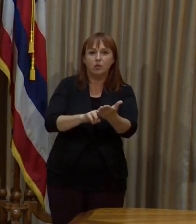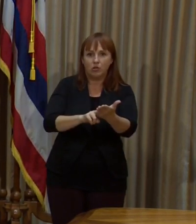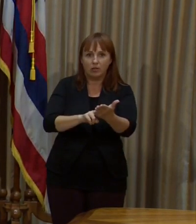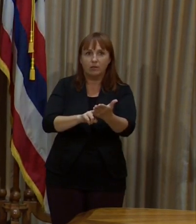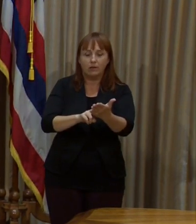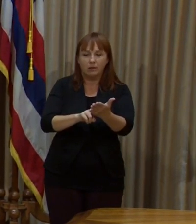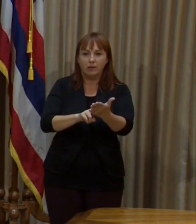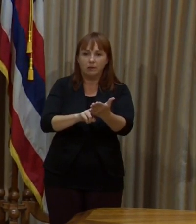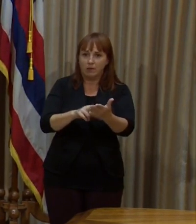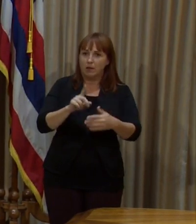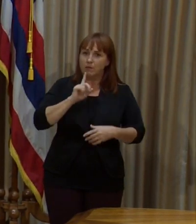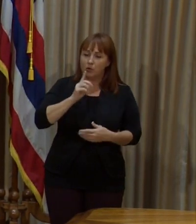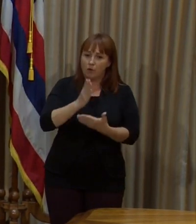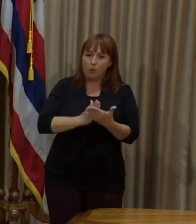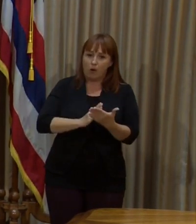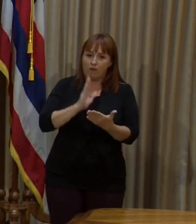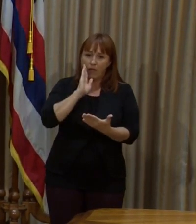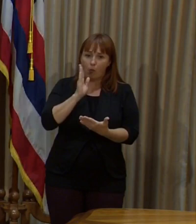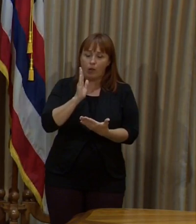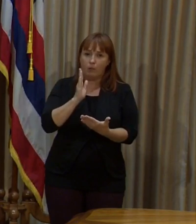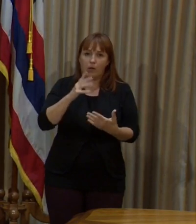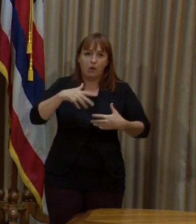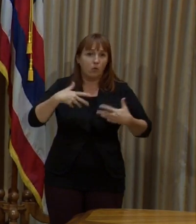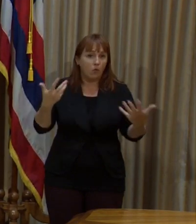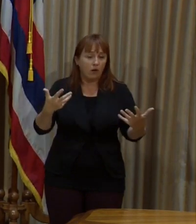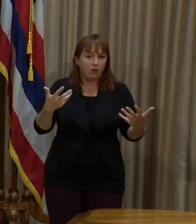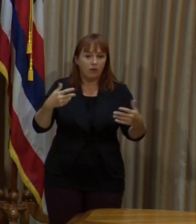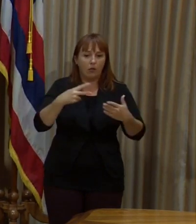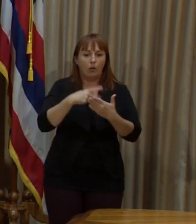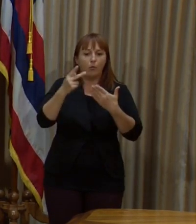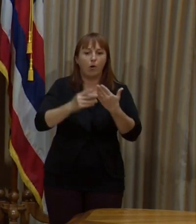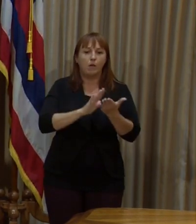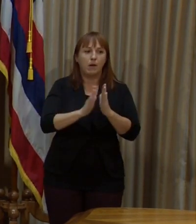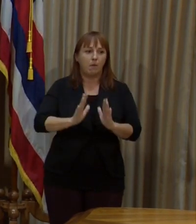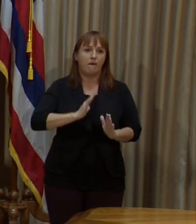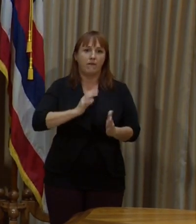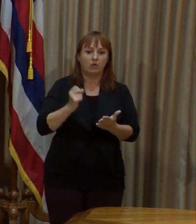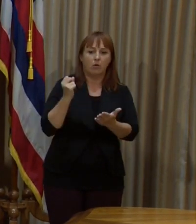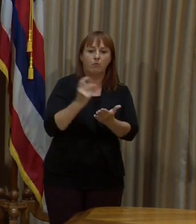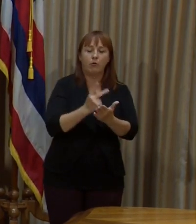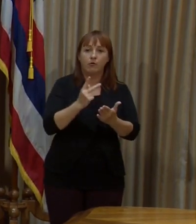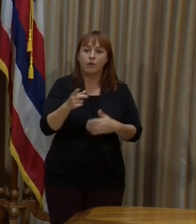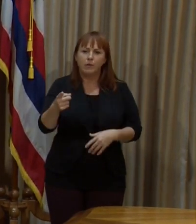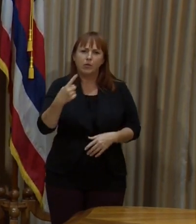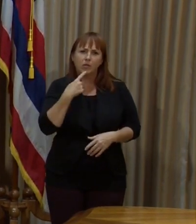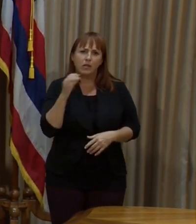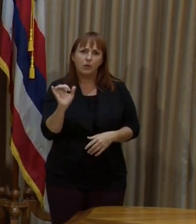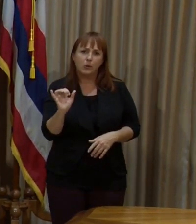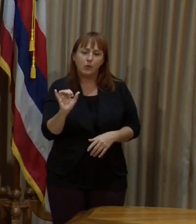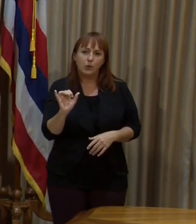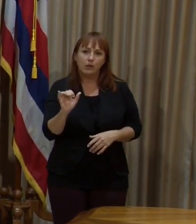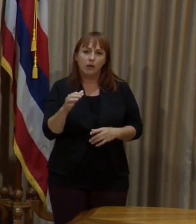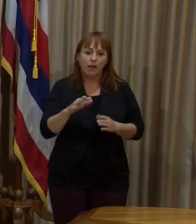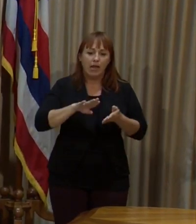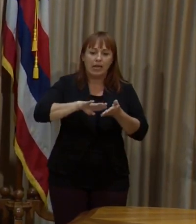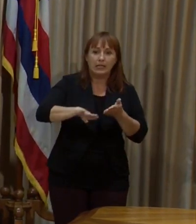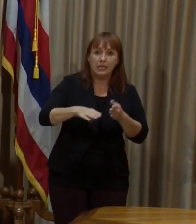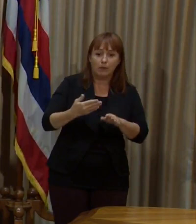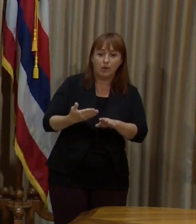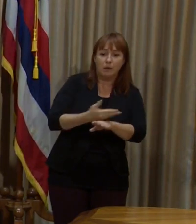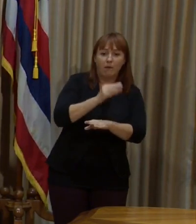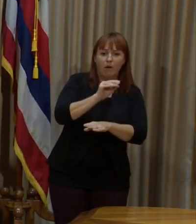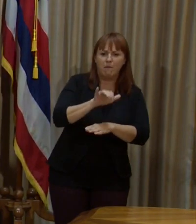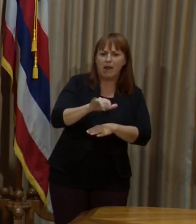sure that part of that will be to make this program official. But you also mentioned maybe an exception before May